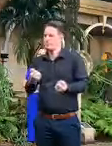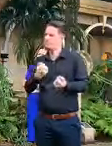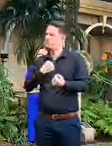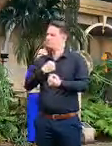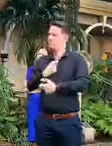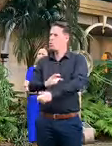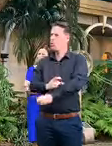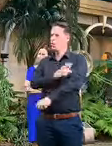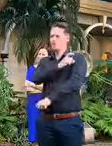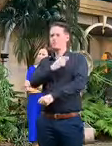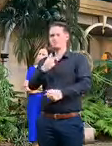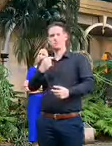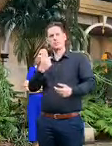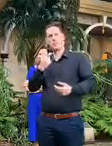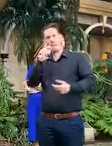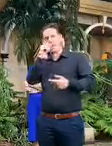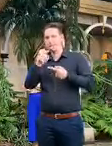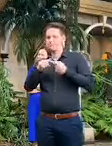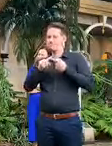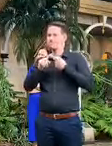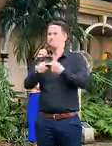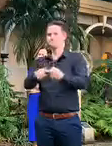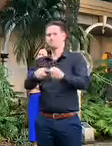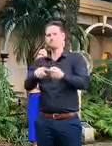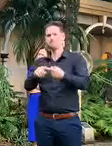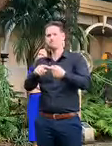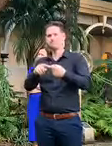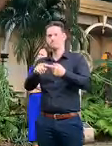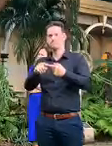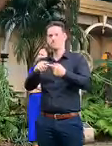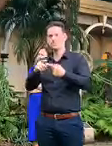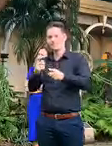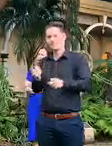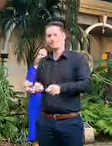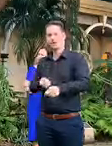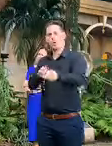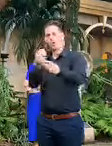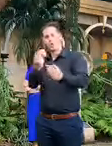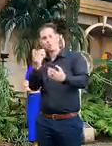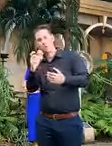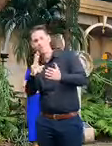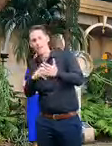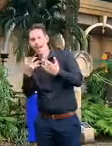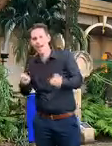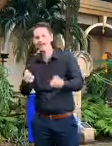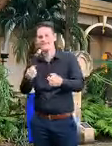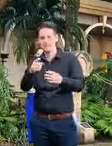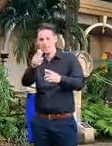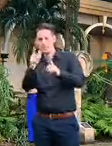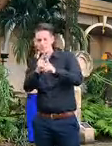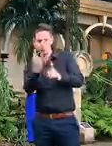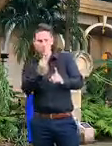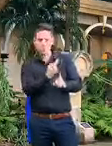confident that we'll be able to continue doing all that work to follow up cases and to contact trace